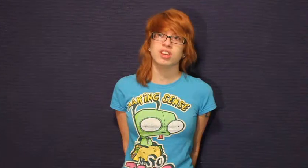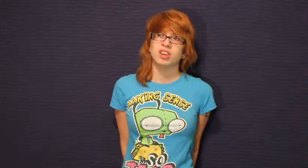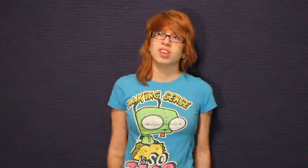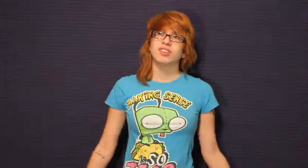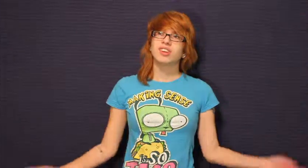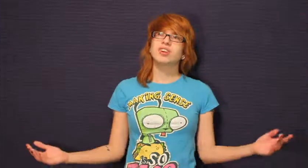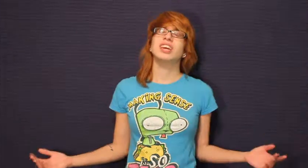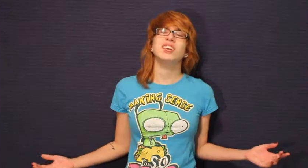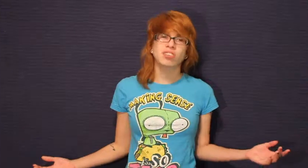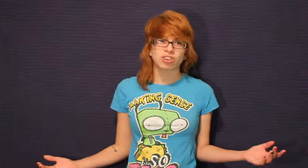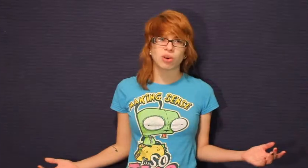a little kids show.